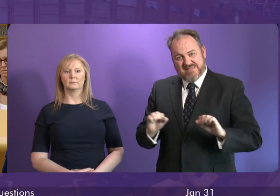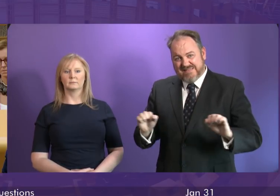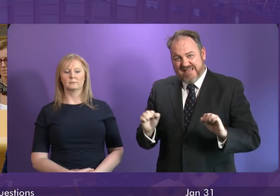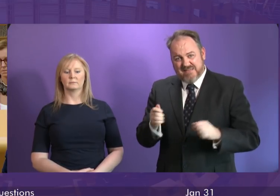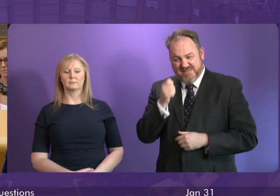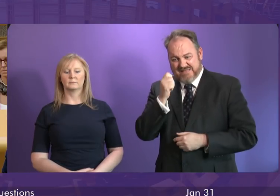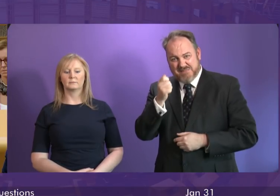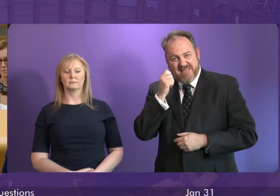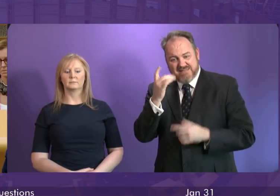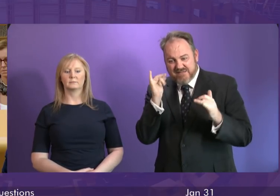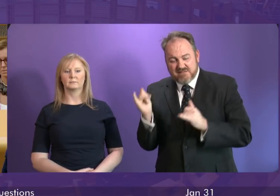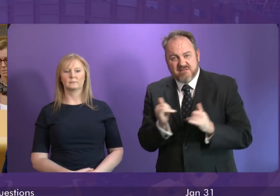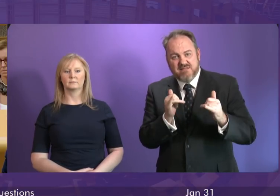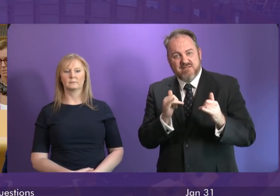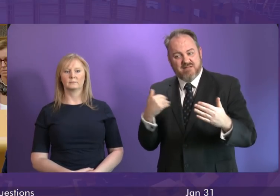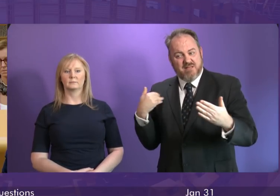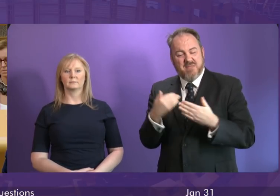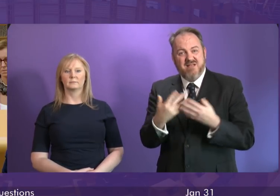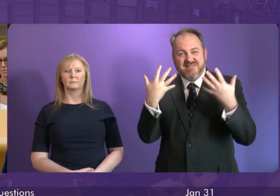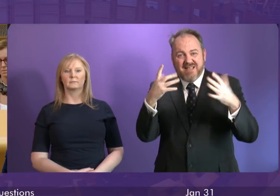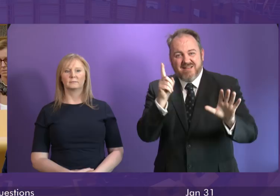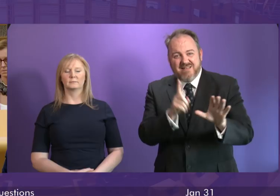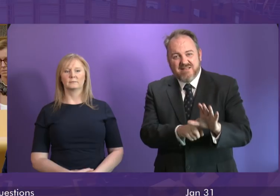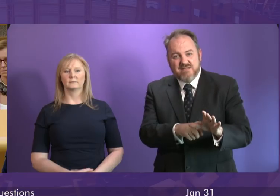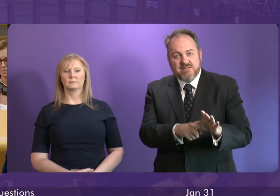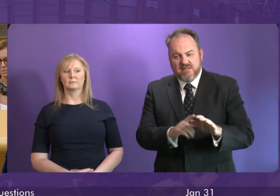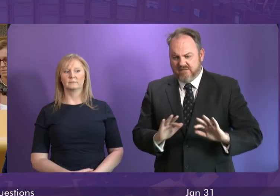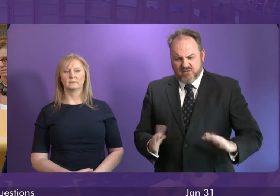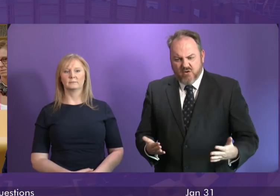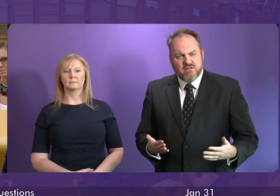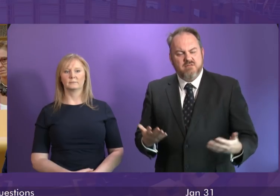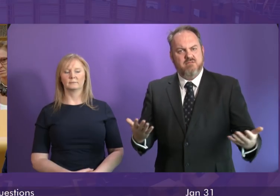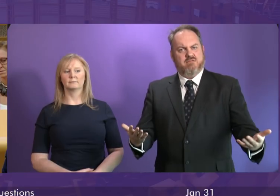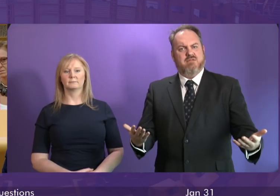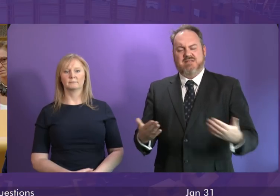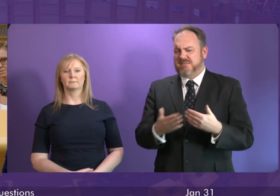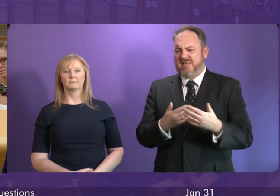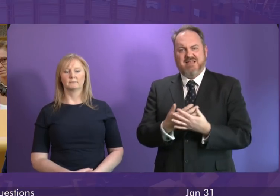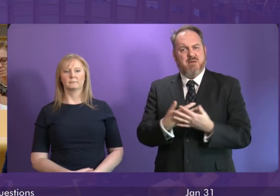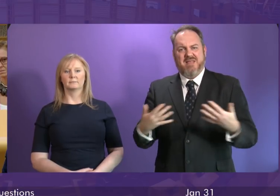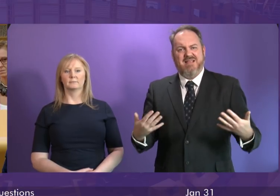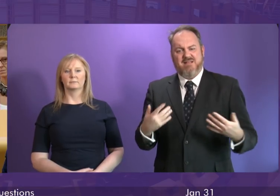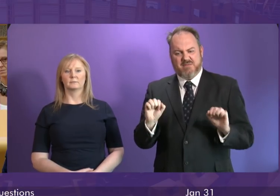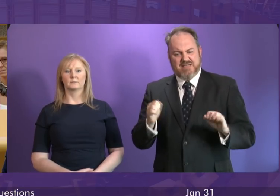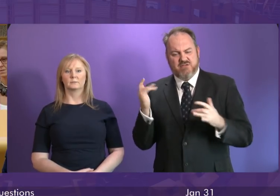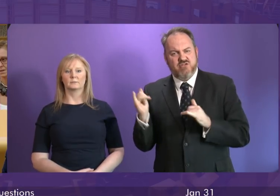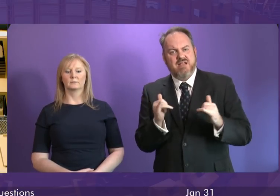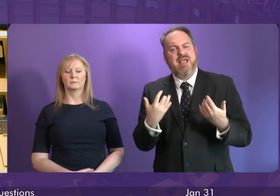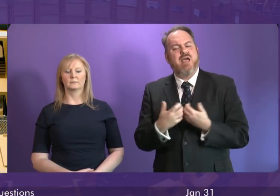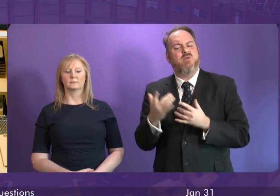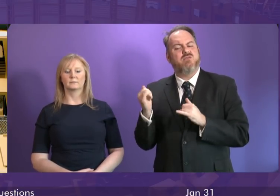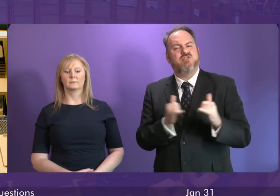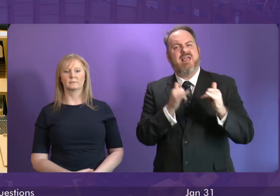inspected by each GI in the last decade? And if not, irrespective of the number, what steps are being made now to ensure that they are?